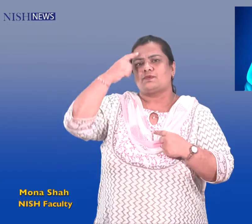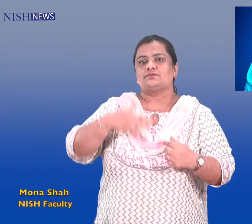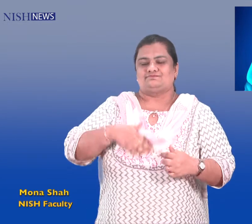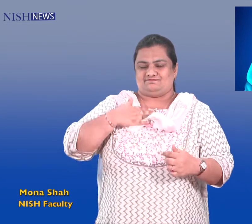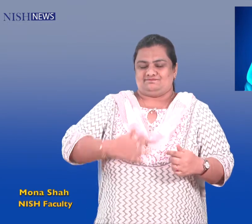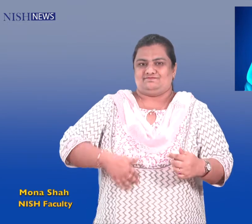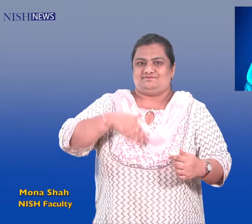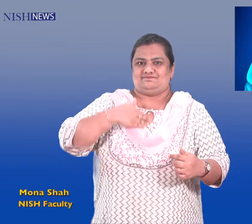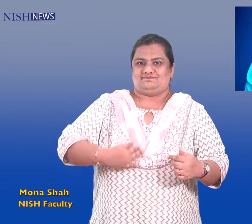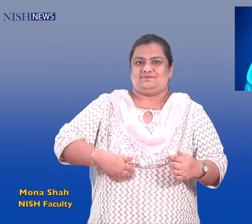out of depression in their life.